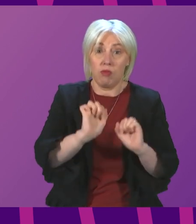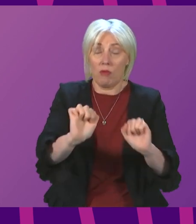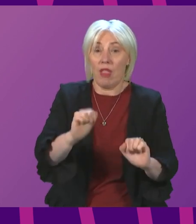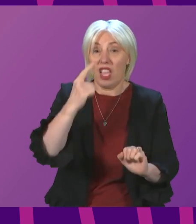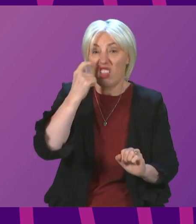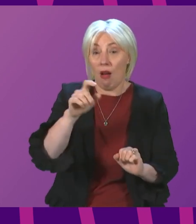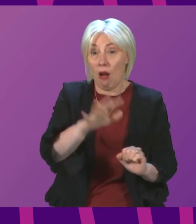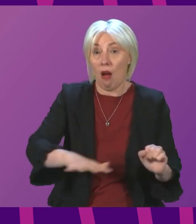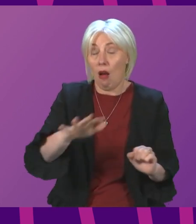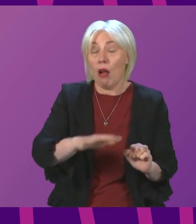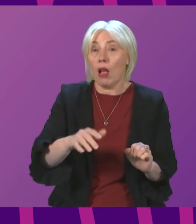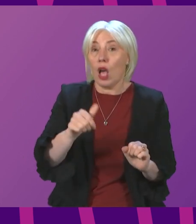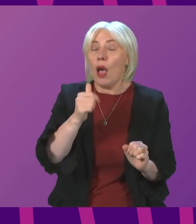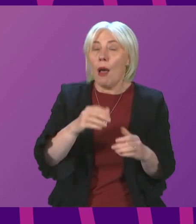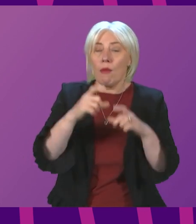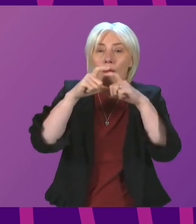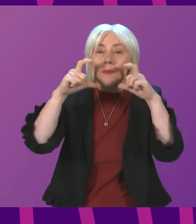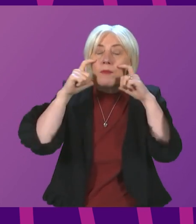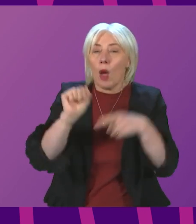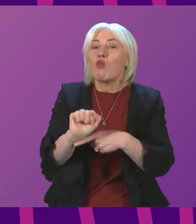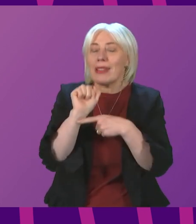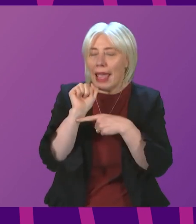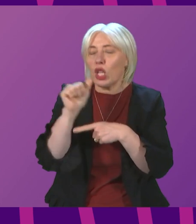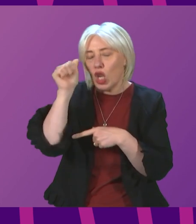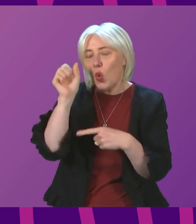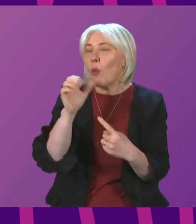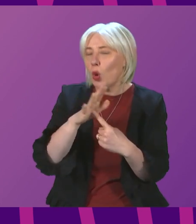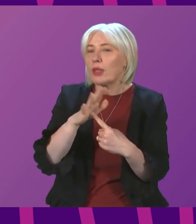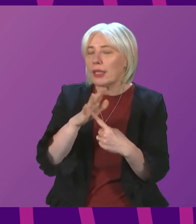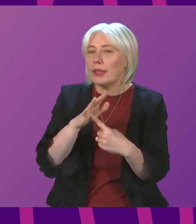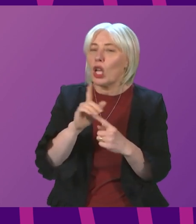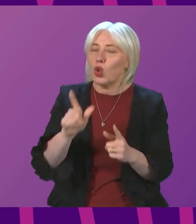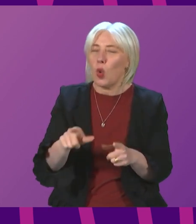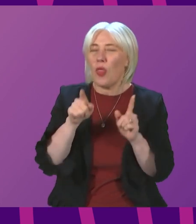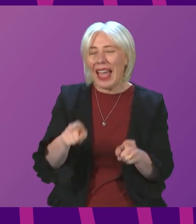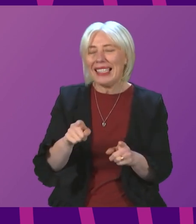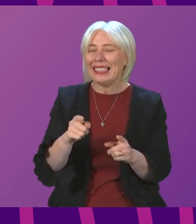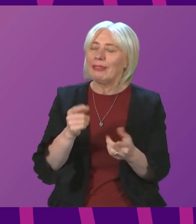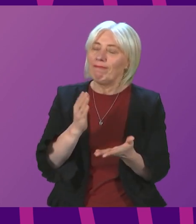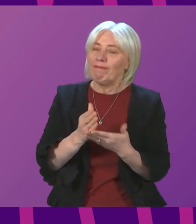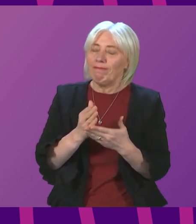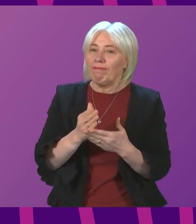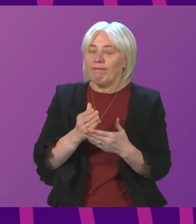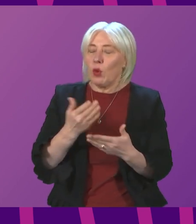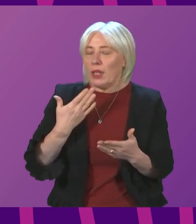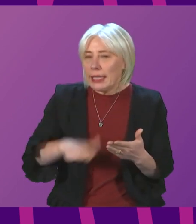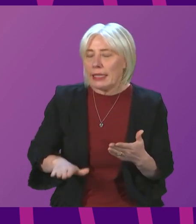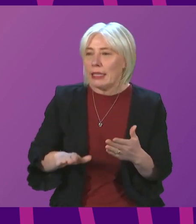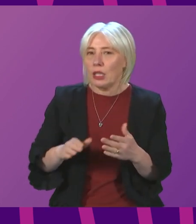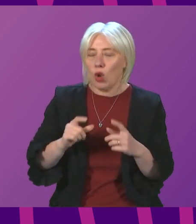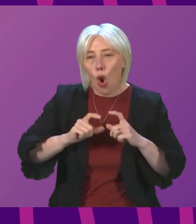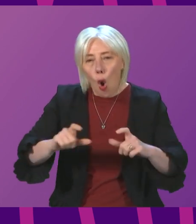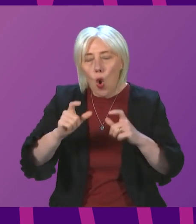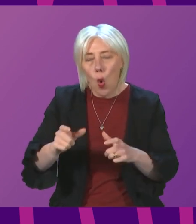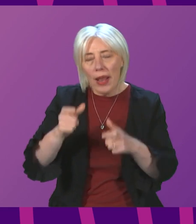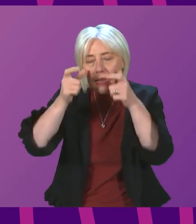coverings do provide important protection. So this is a matter that requires and will receive very careful ongoing